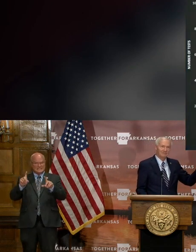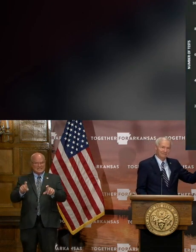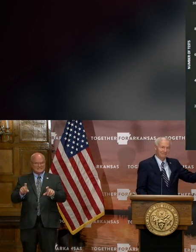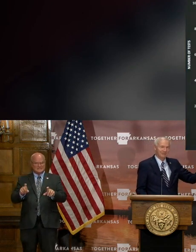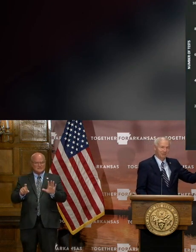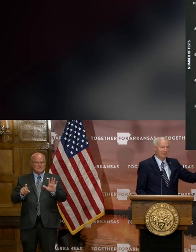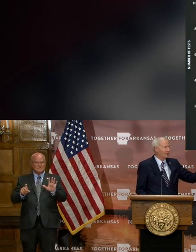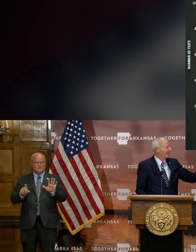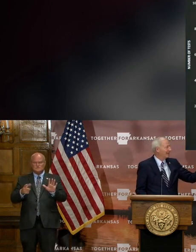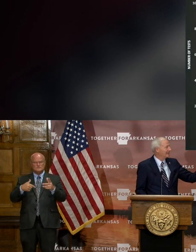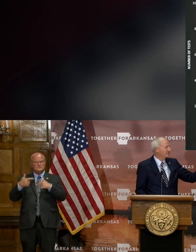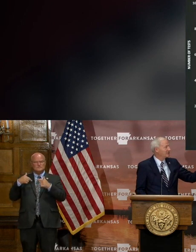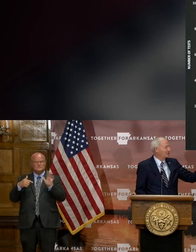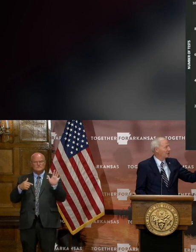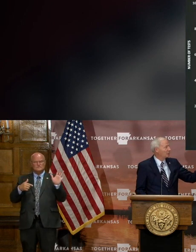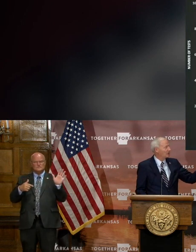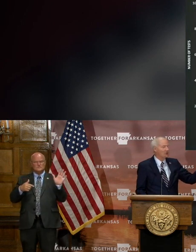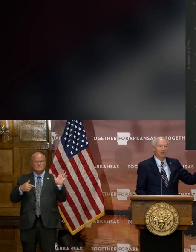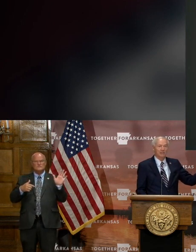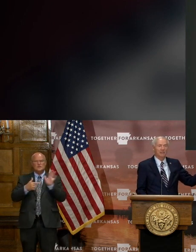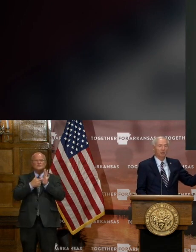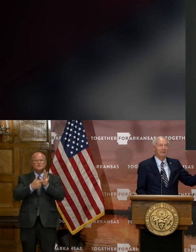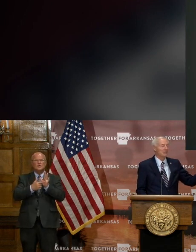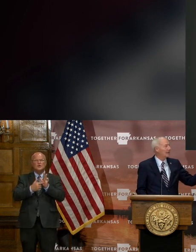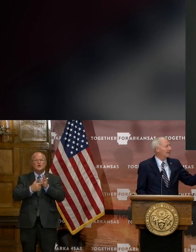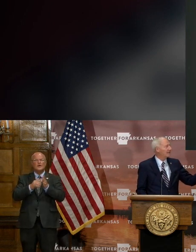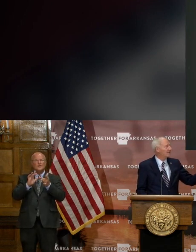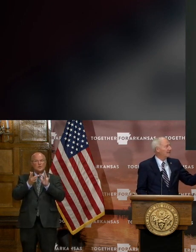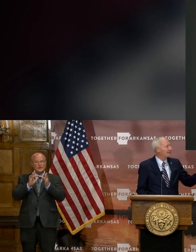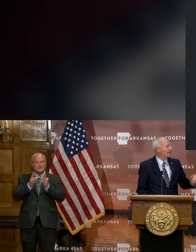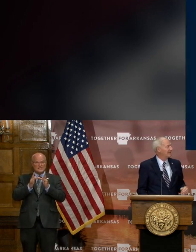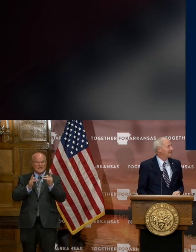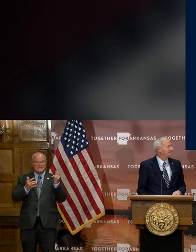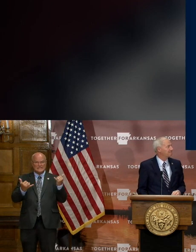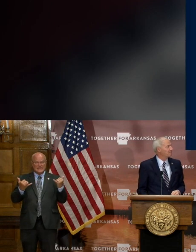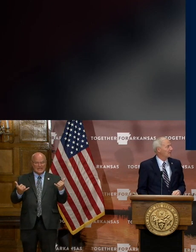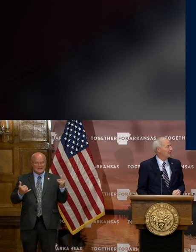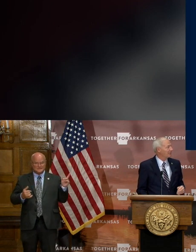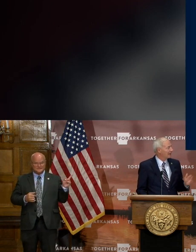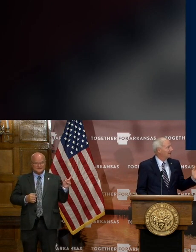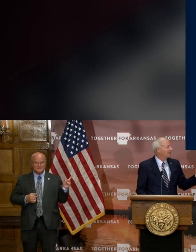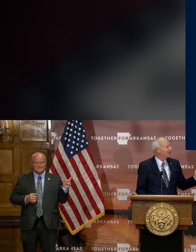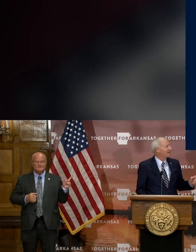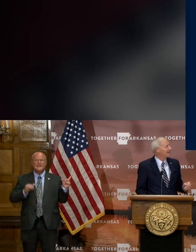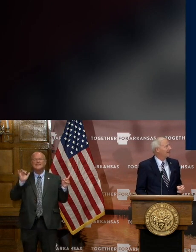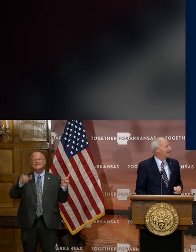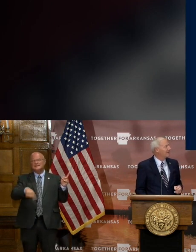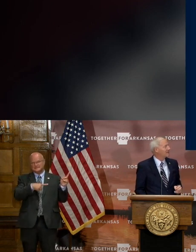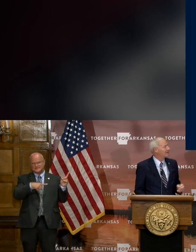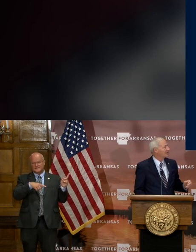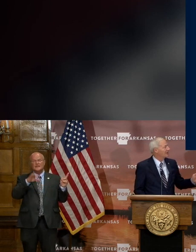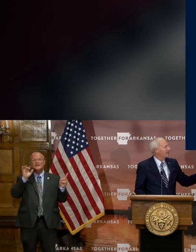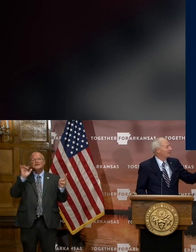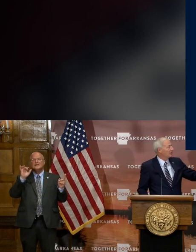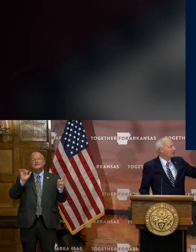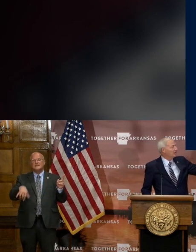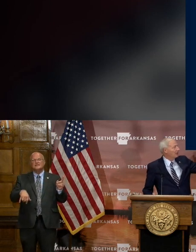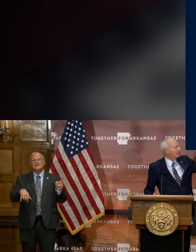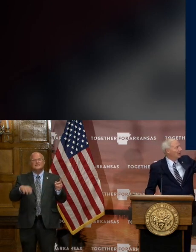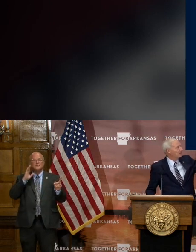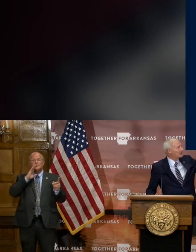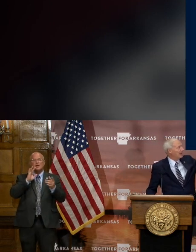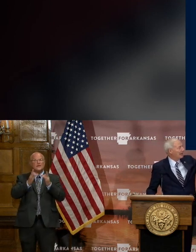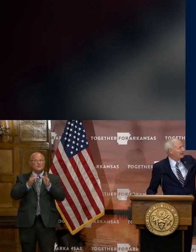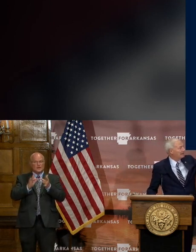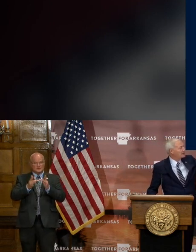No, have one we had this is showing what's going to be on the website today. Right here, this is going